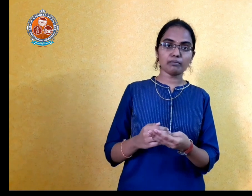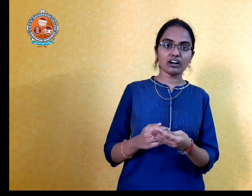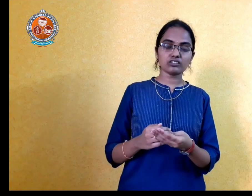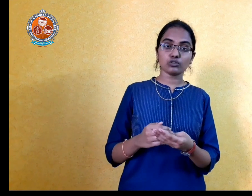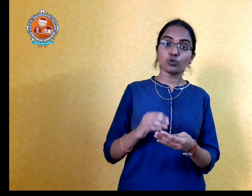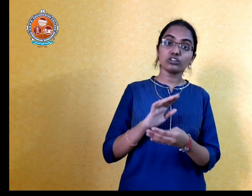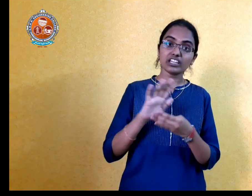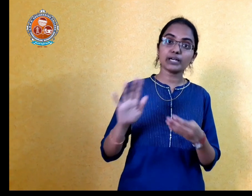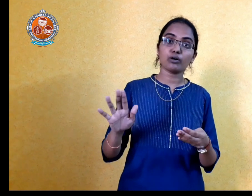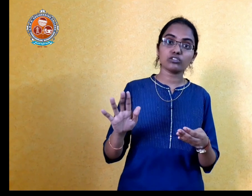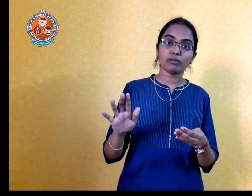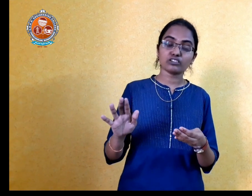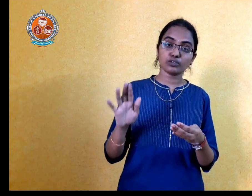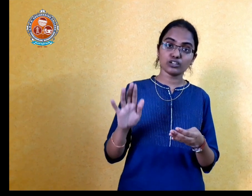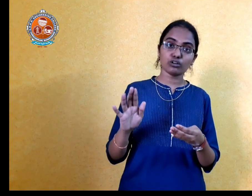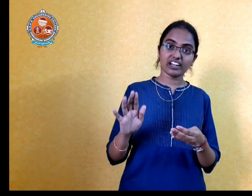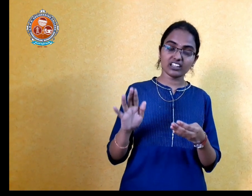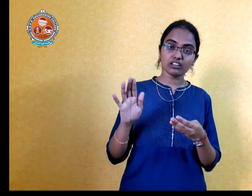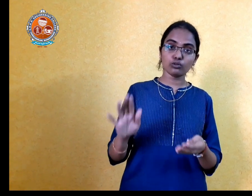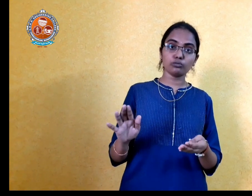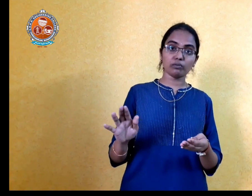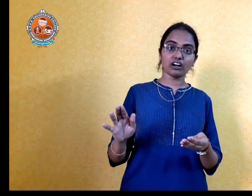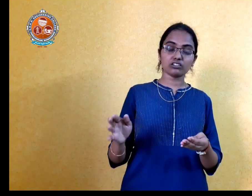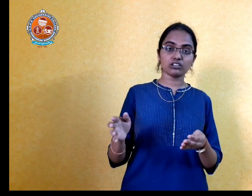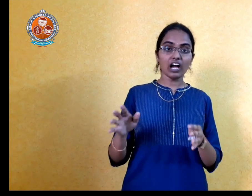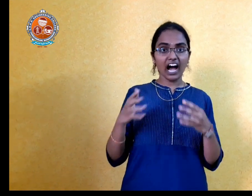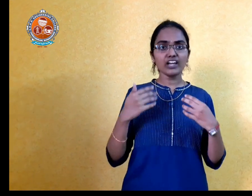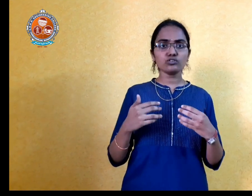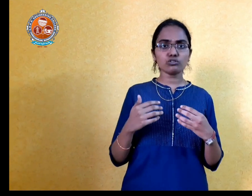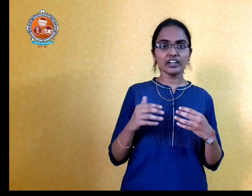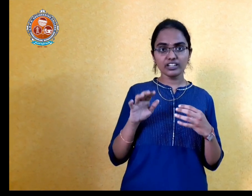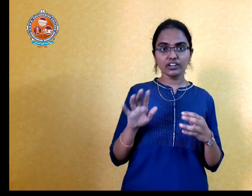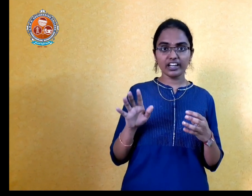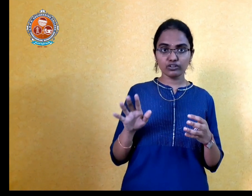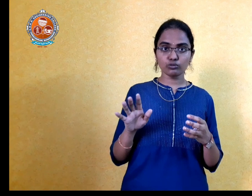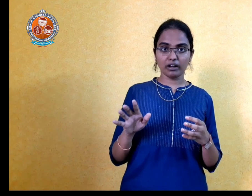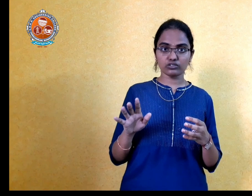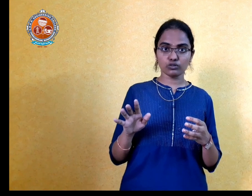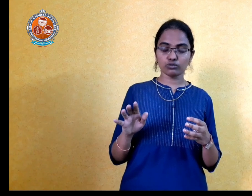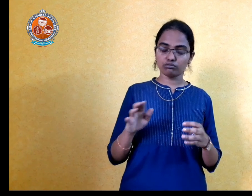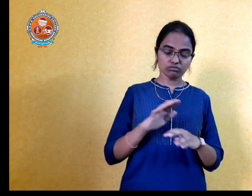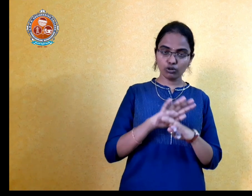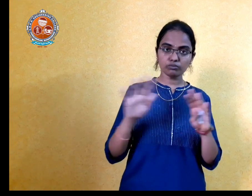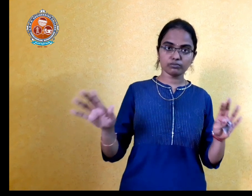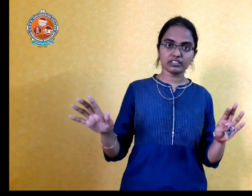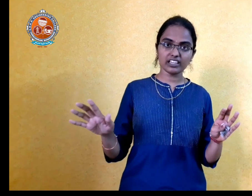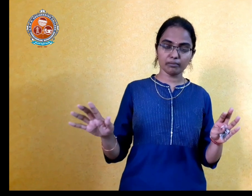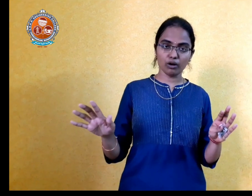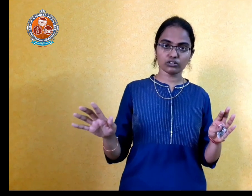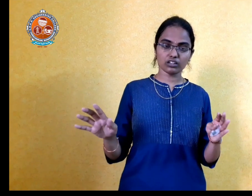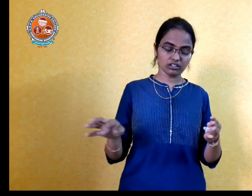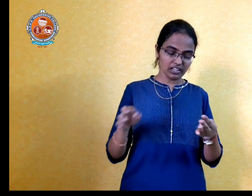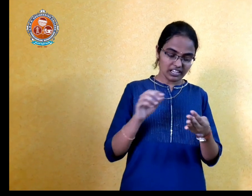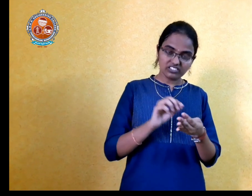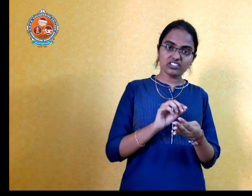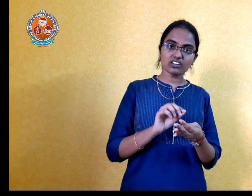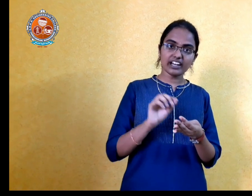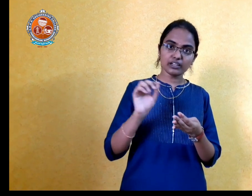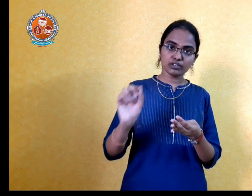marks don't think about the marks whether you are getting good marks I used to get even negative marks also don't think about them just attend the